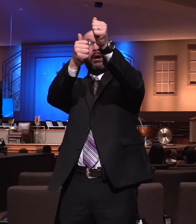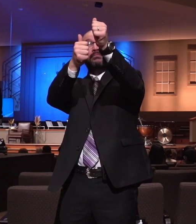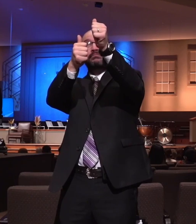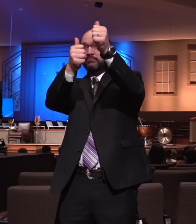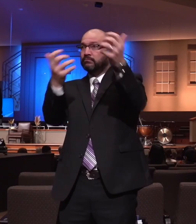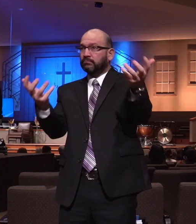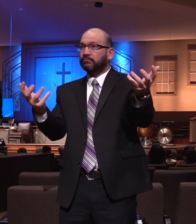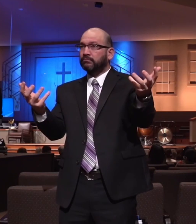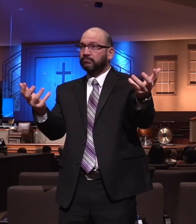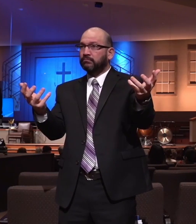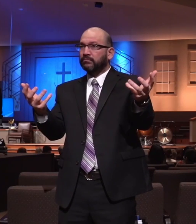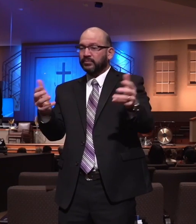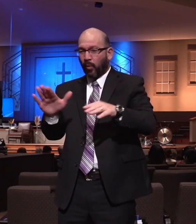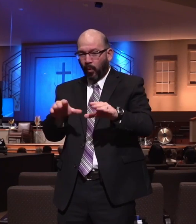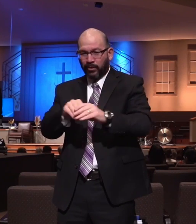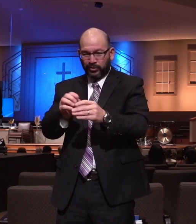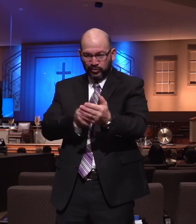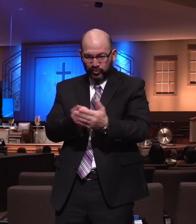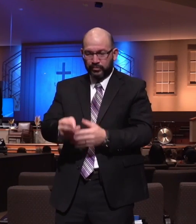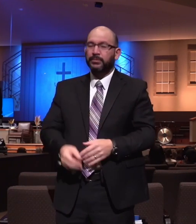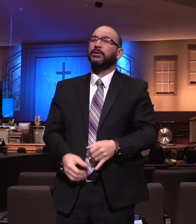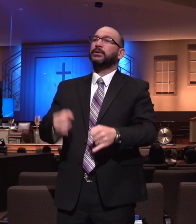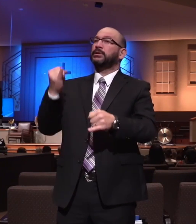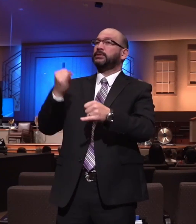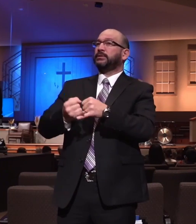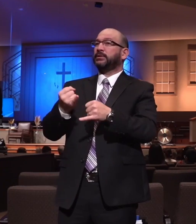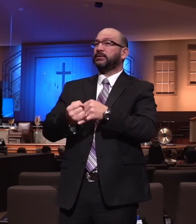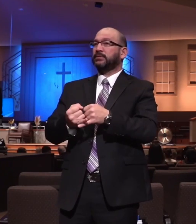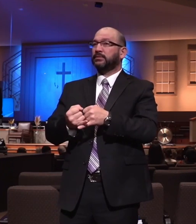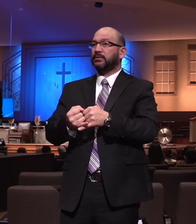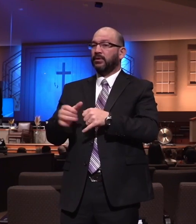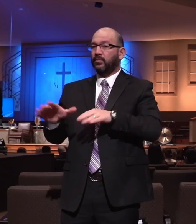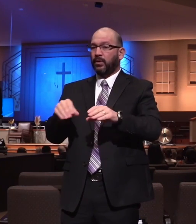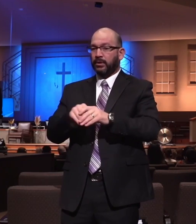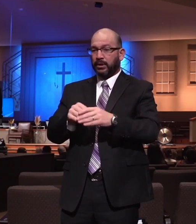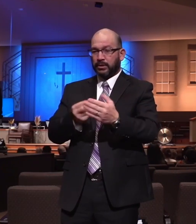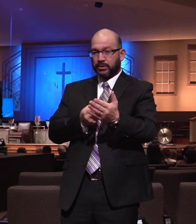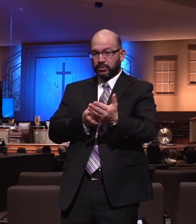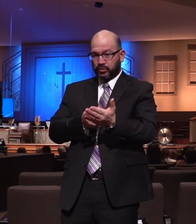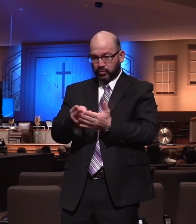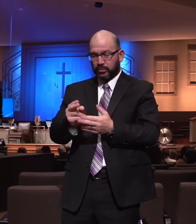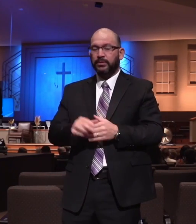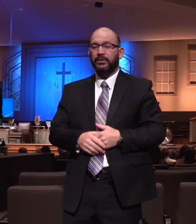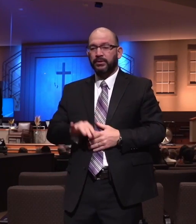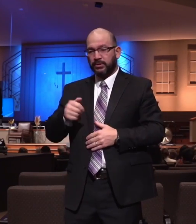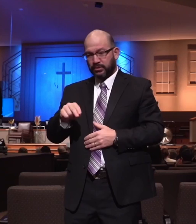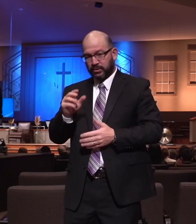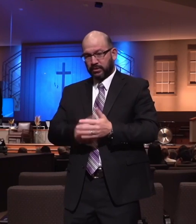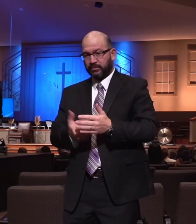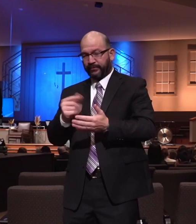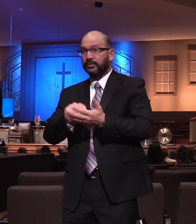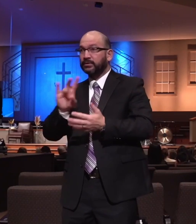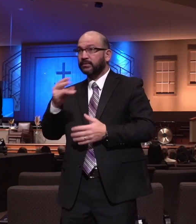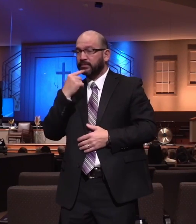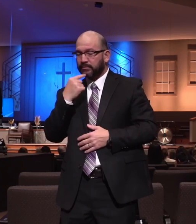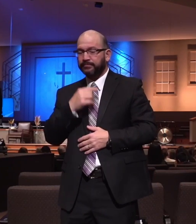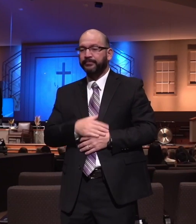they were walking, but notice then finally, they were walking in the truth. John 15, 7. Abide in me and my words in you.